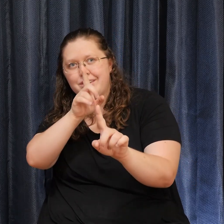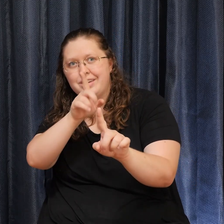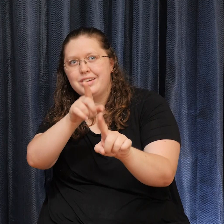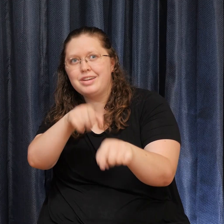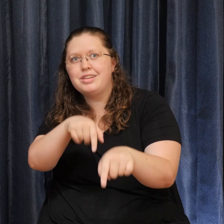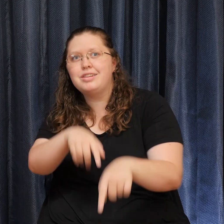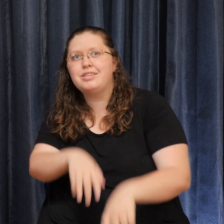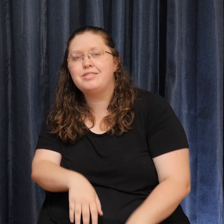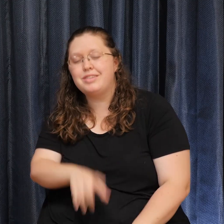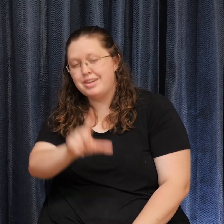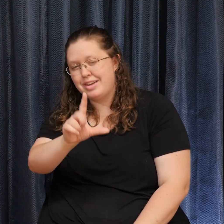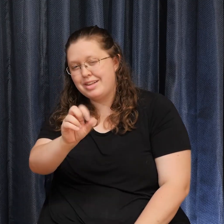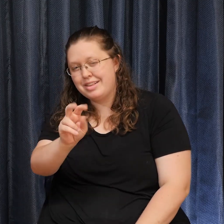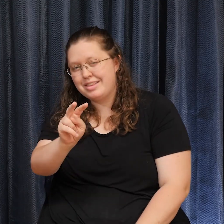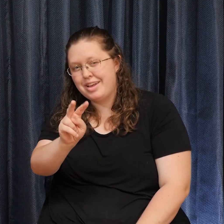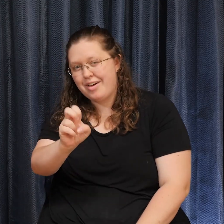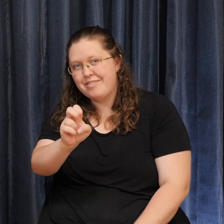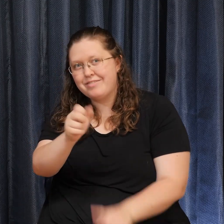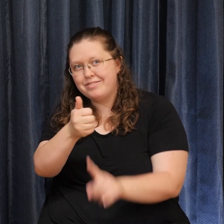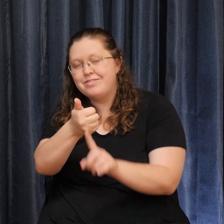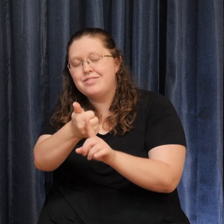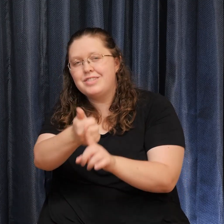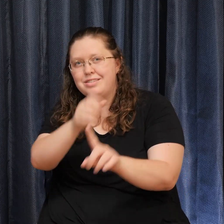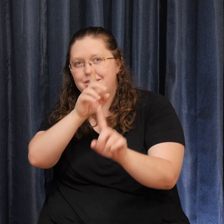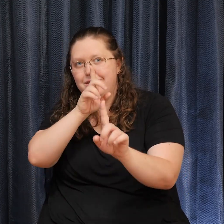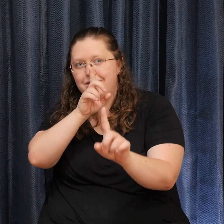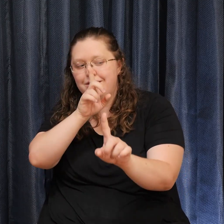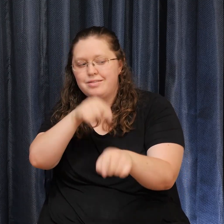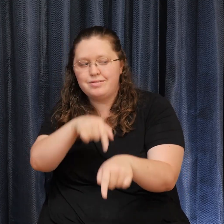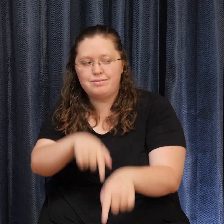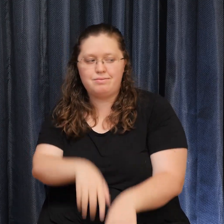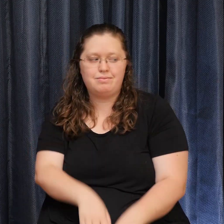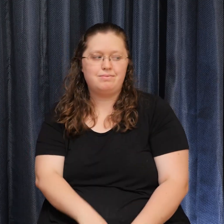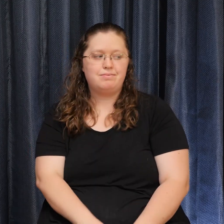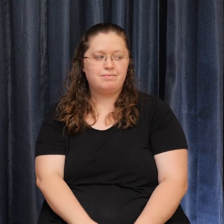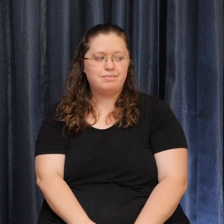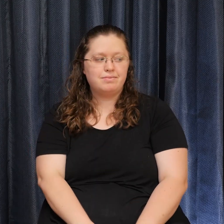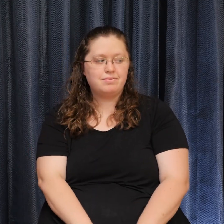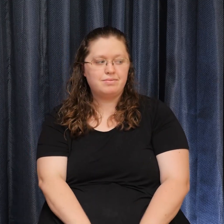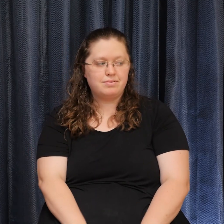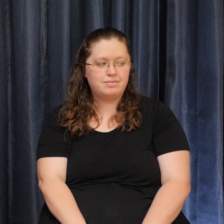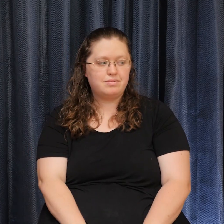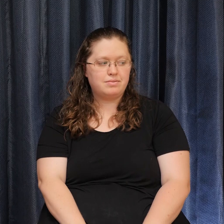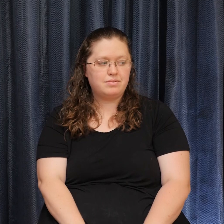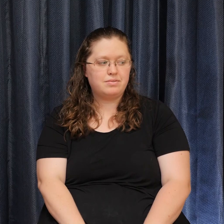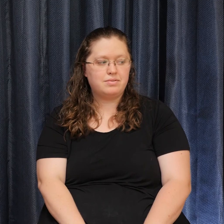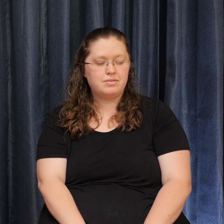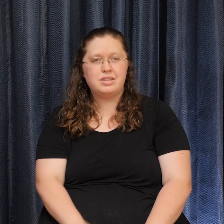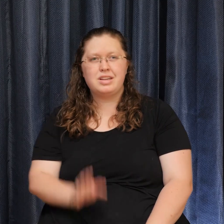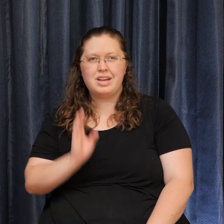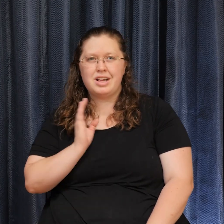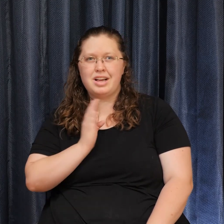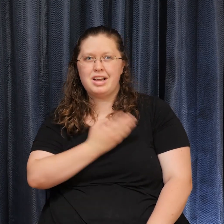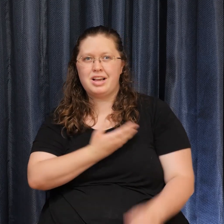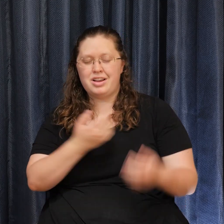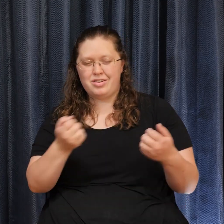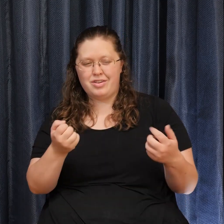Love is the answer. Release our fear and heal our